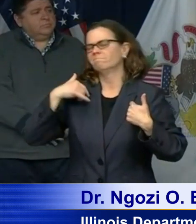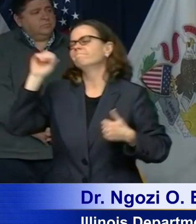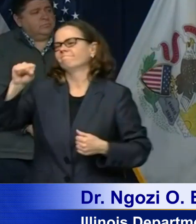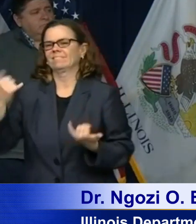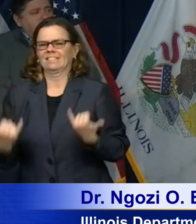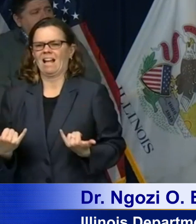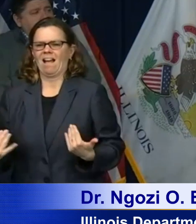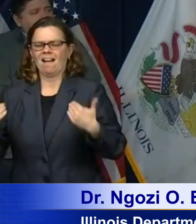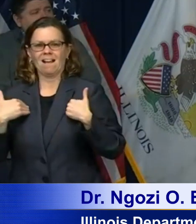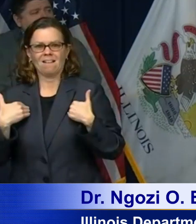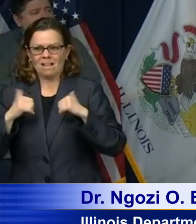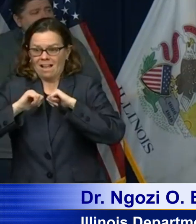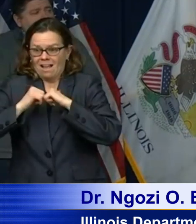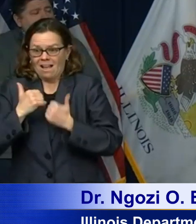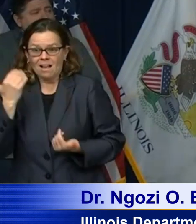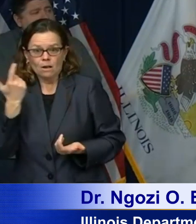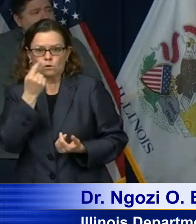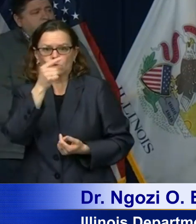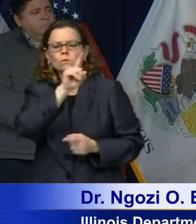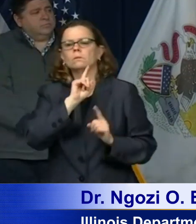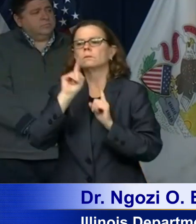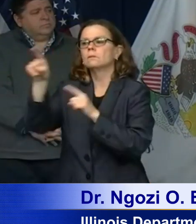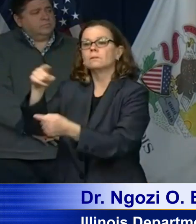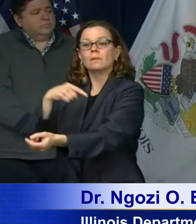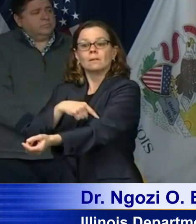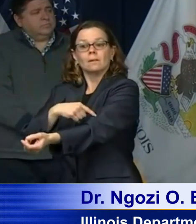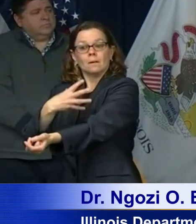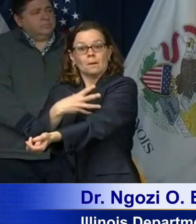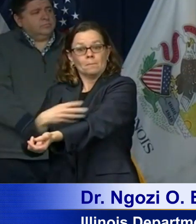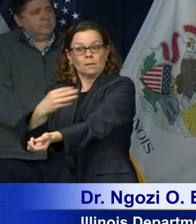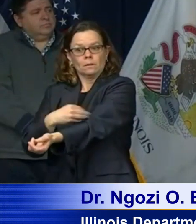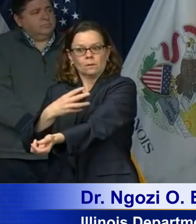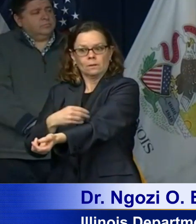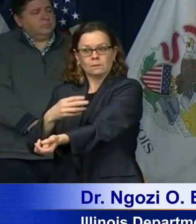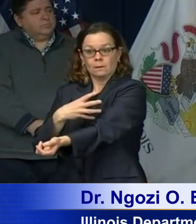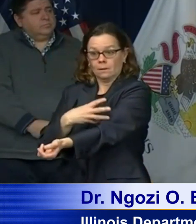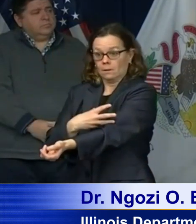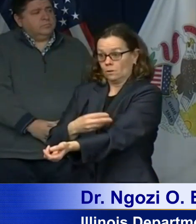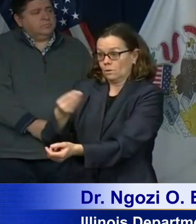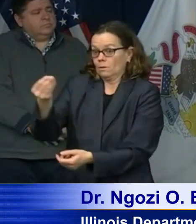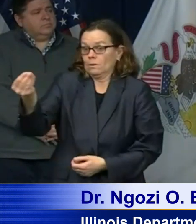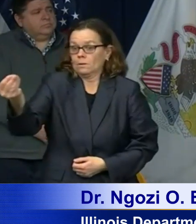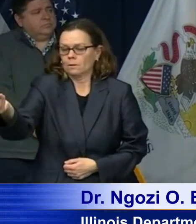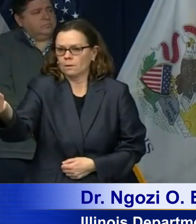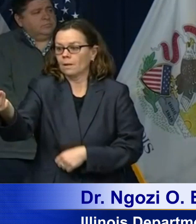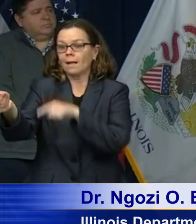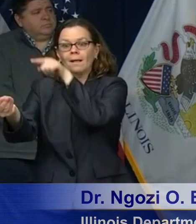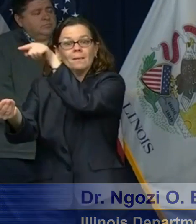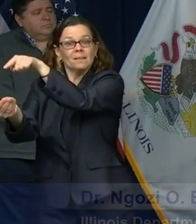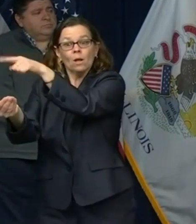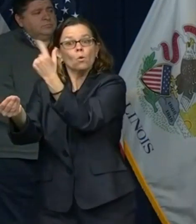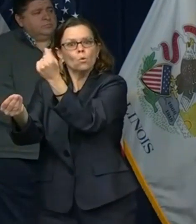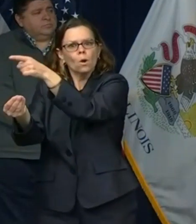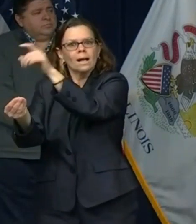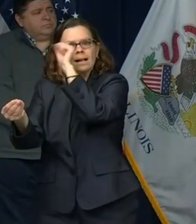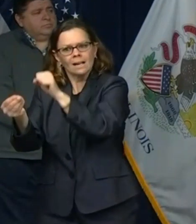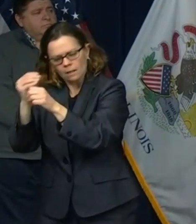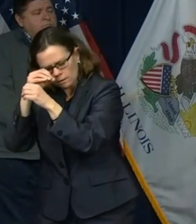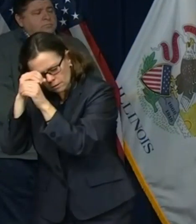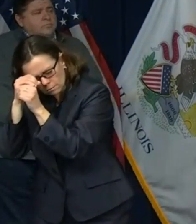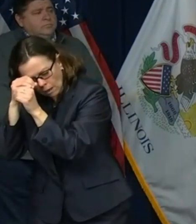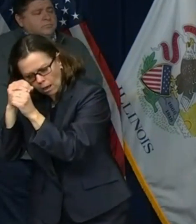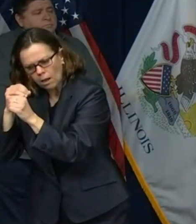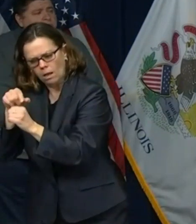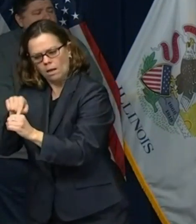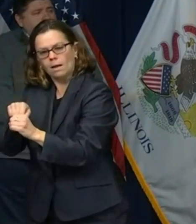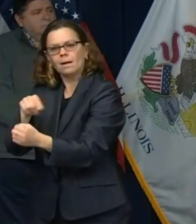blood donation center and are willing to donate their blood, that will help more studies and more research to be done on the